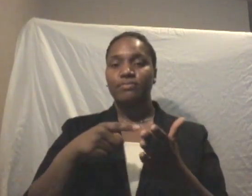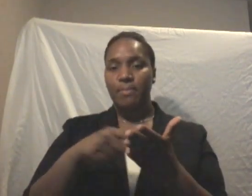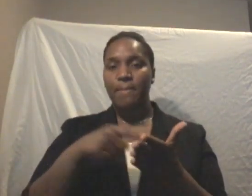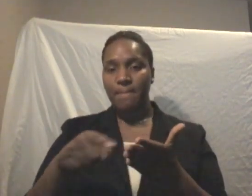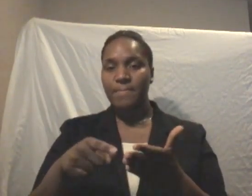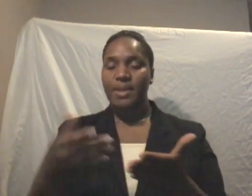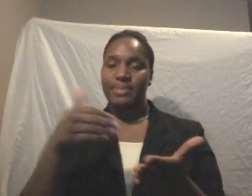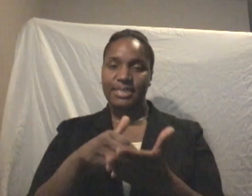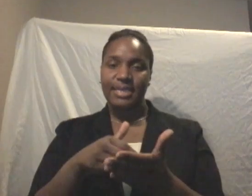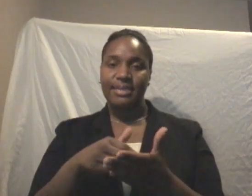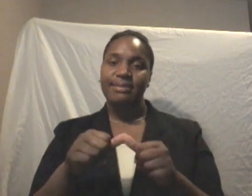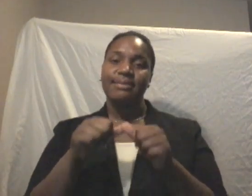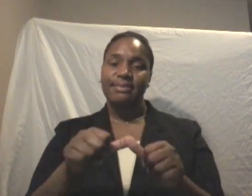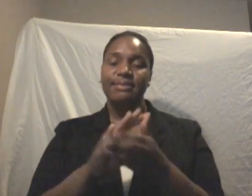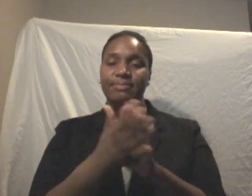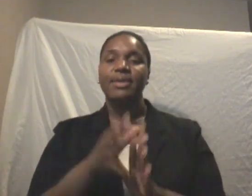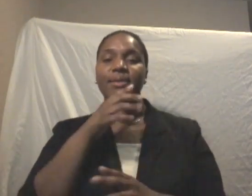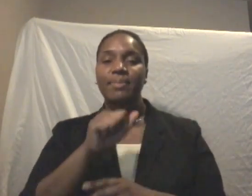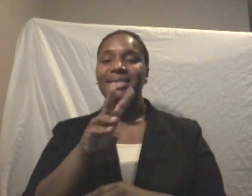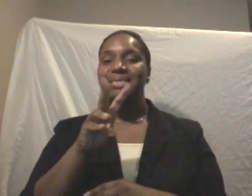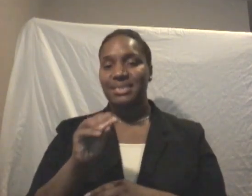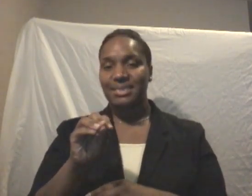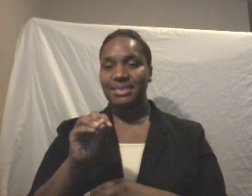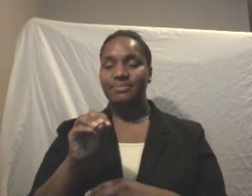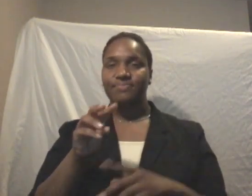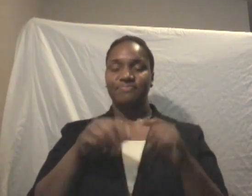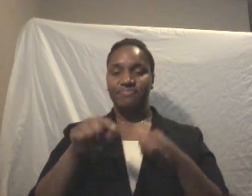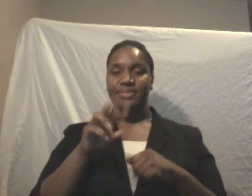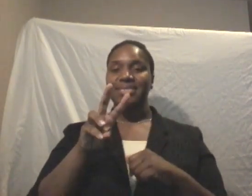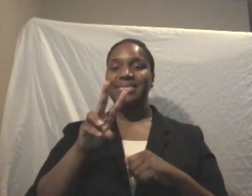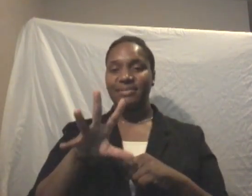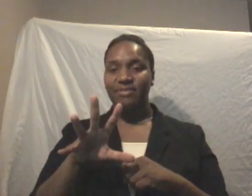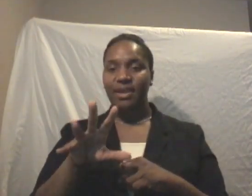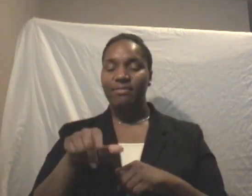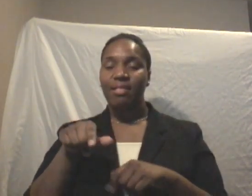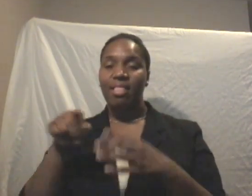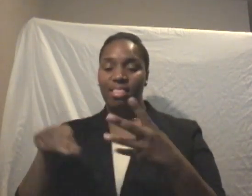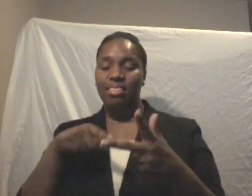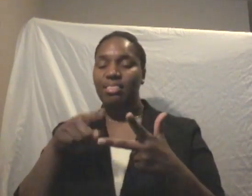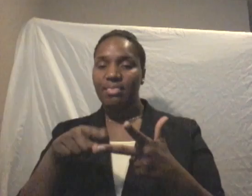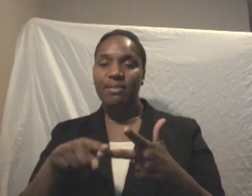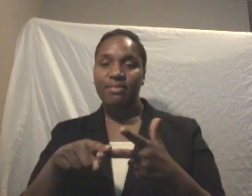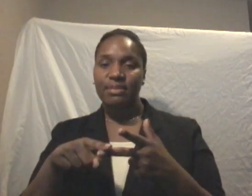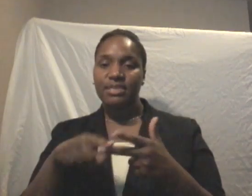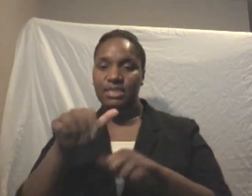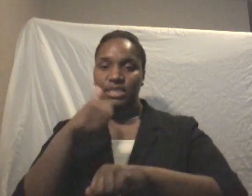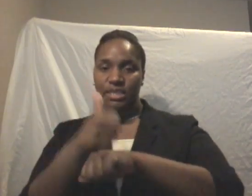It's set up so you are in control of when you make the payments and how much. You can increase or decrease the payments